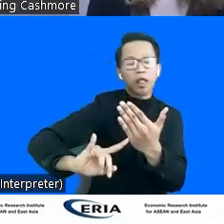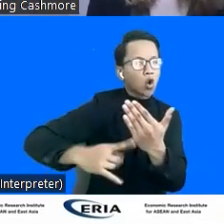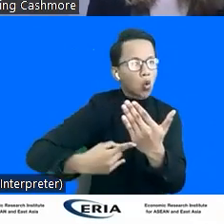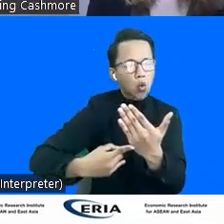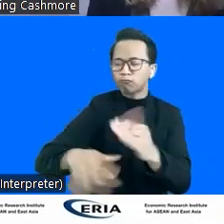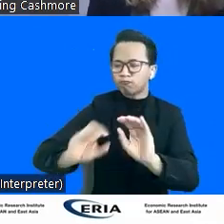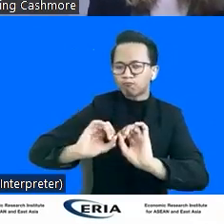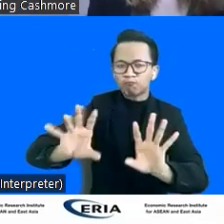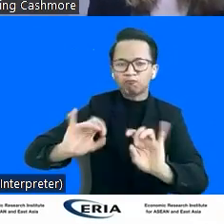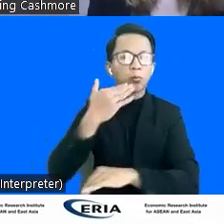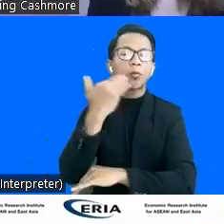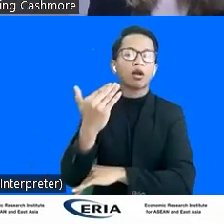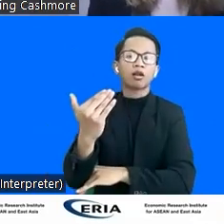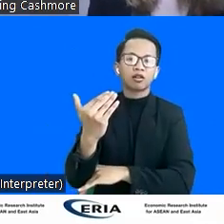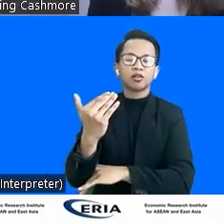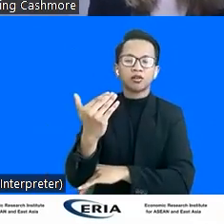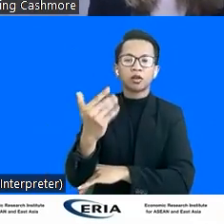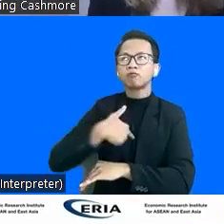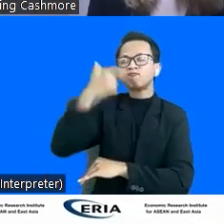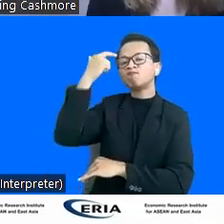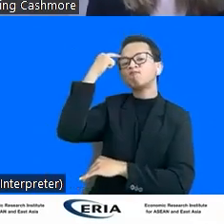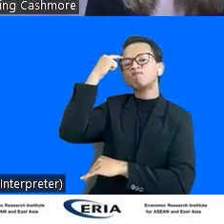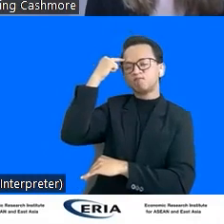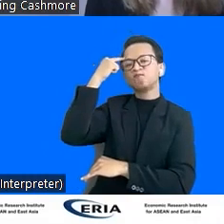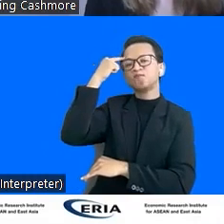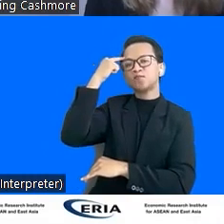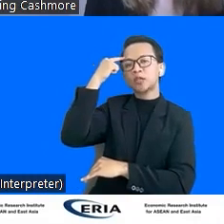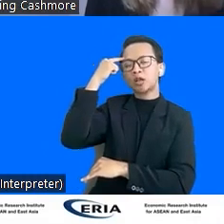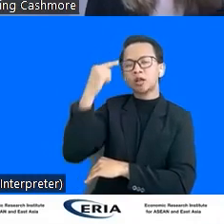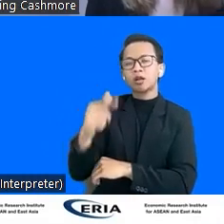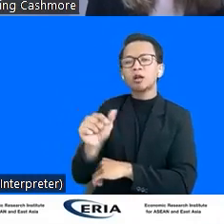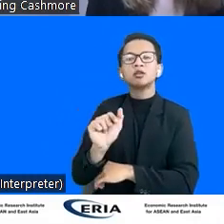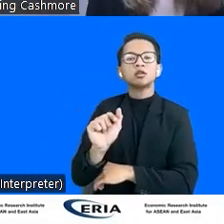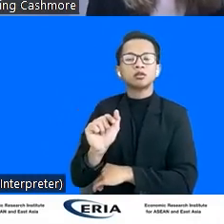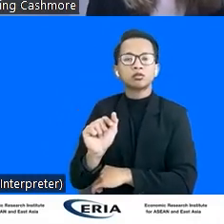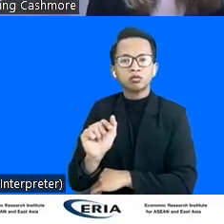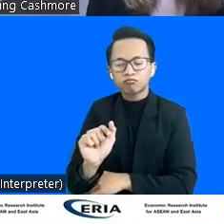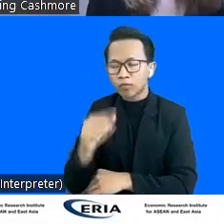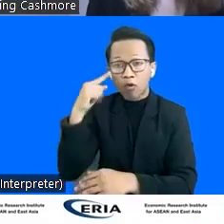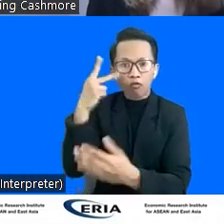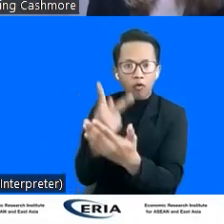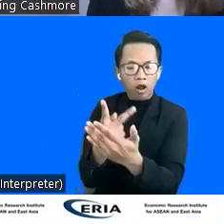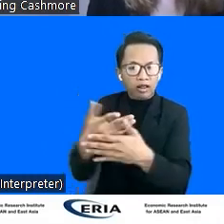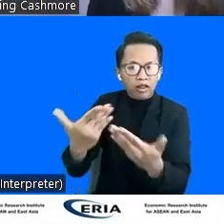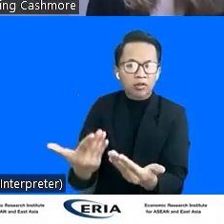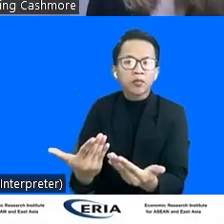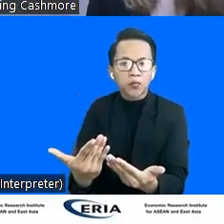I think that this is just more indicative of the fact that we should really be involving people